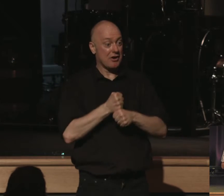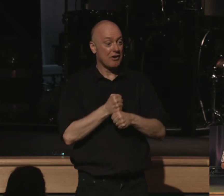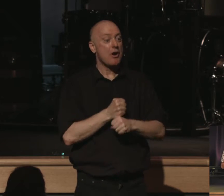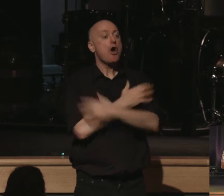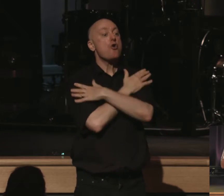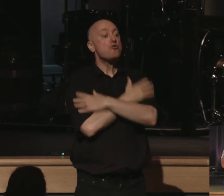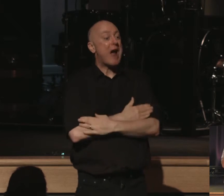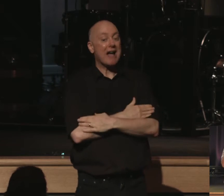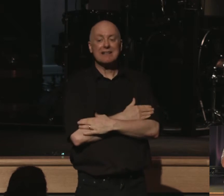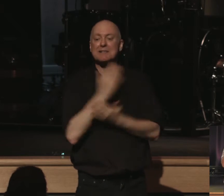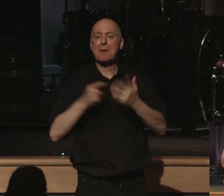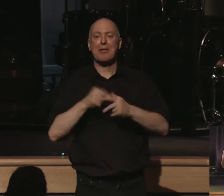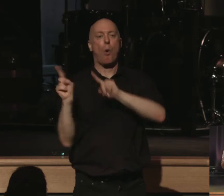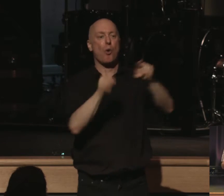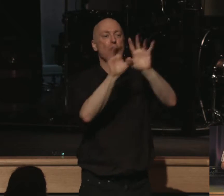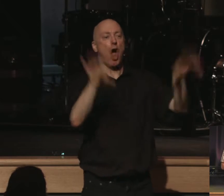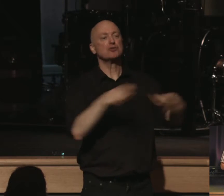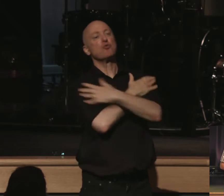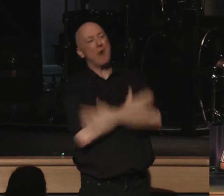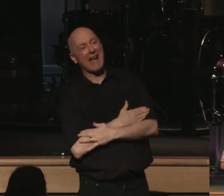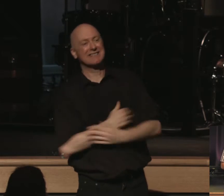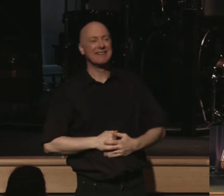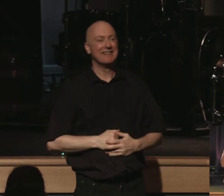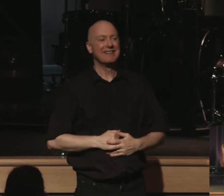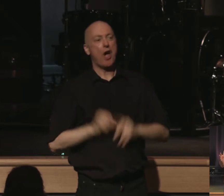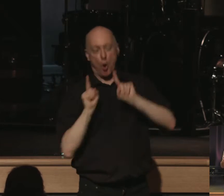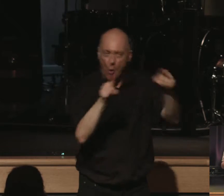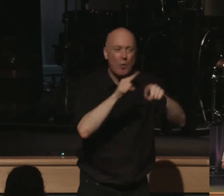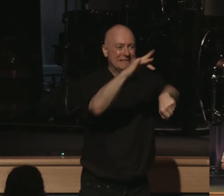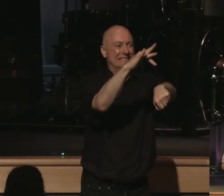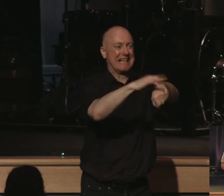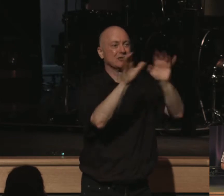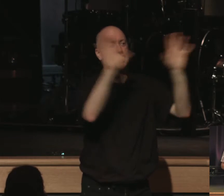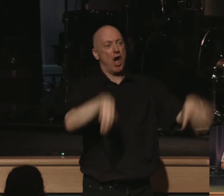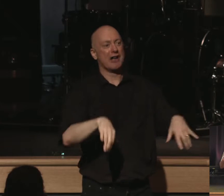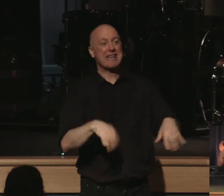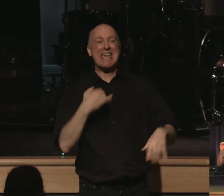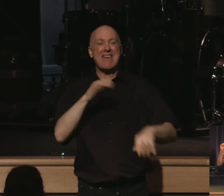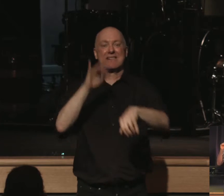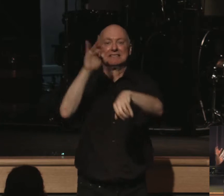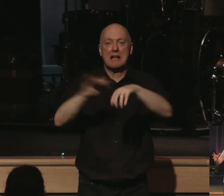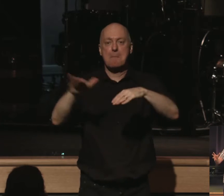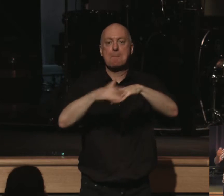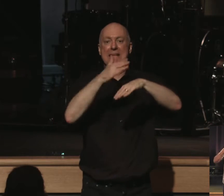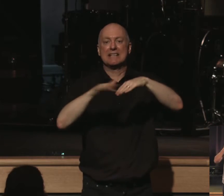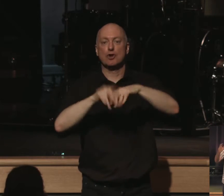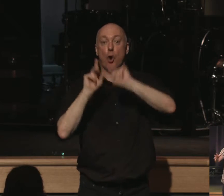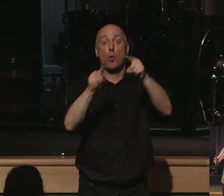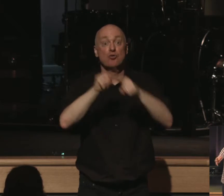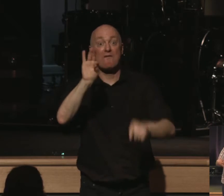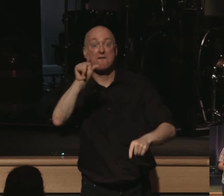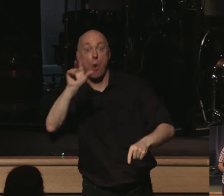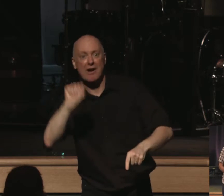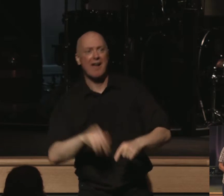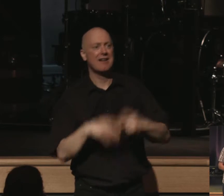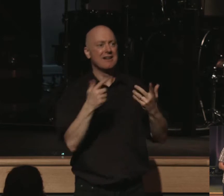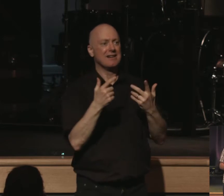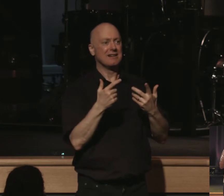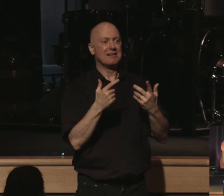rest is the cottage. Just get me to the cottage. Just get me to the beach. Get me to Florida. Just get me to the